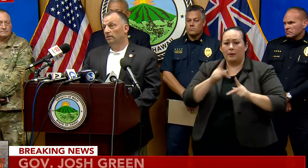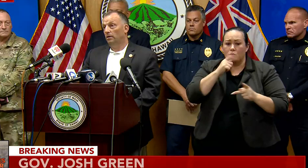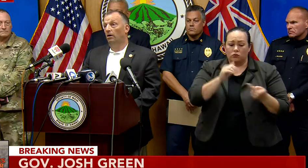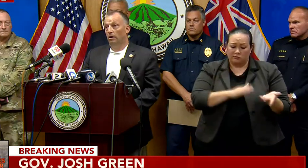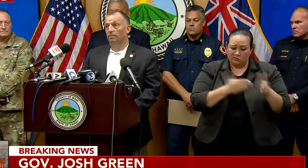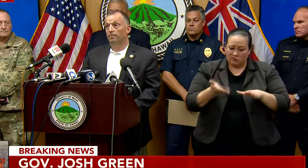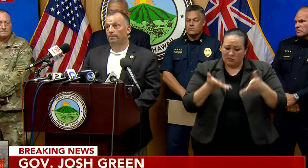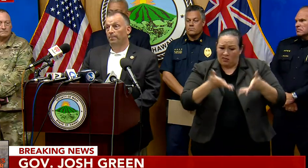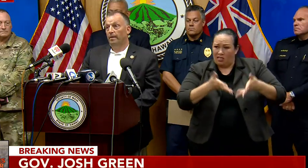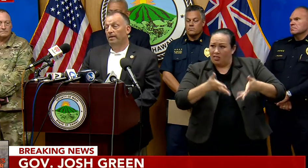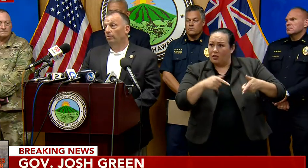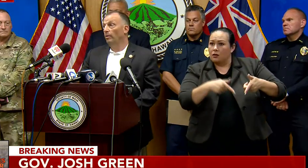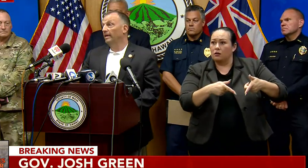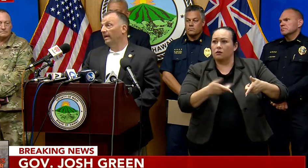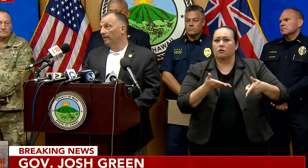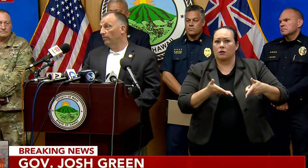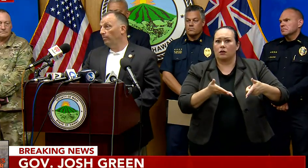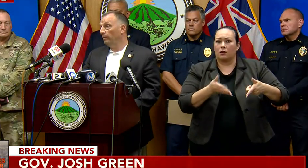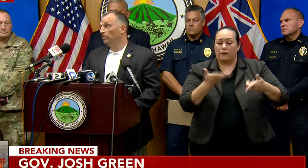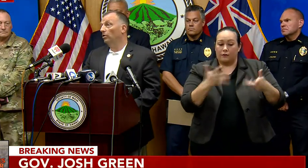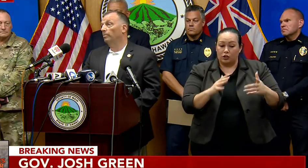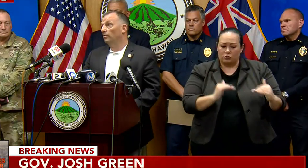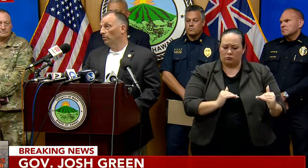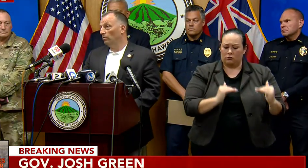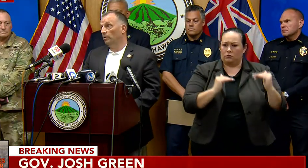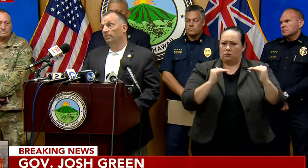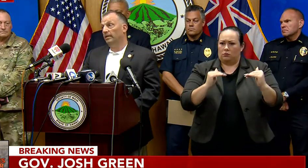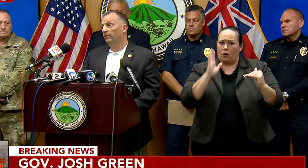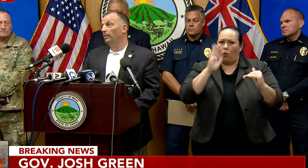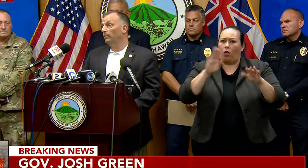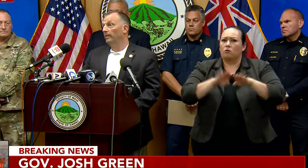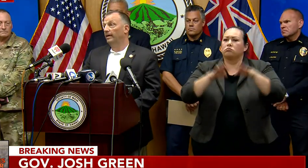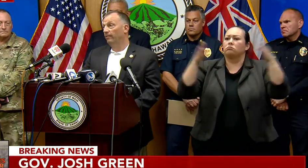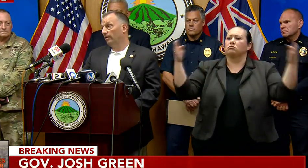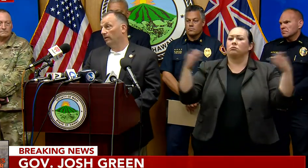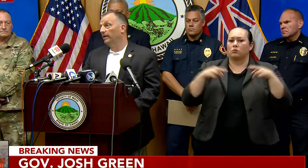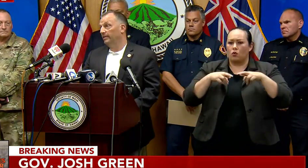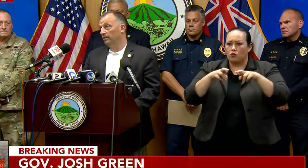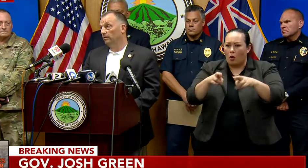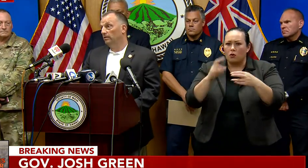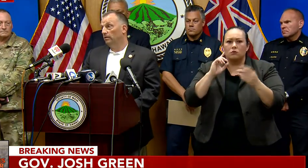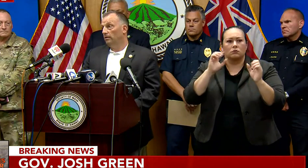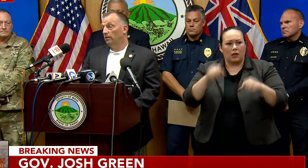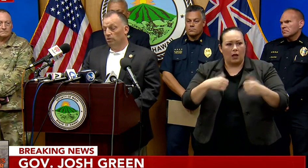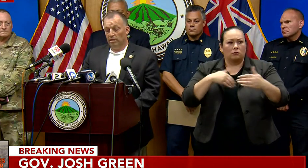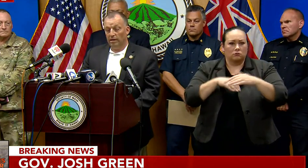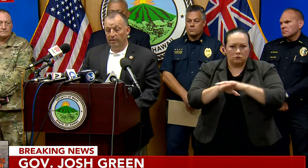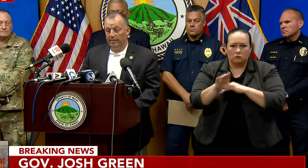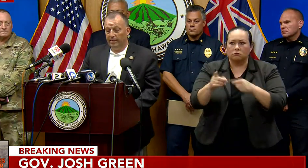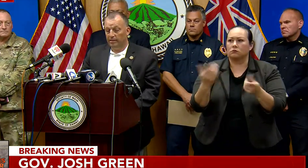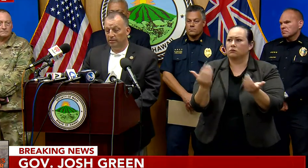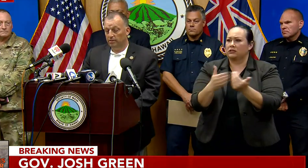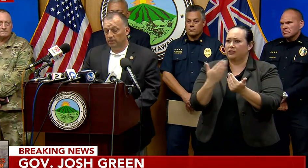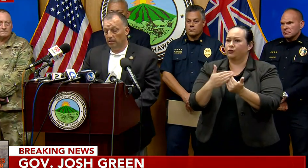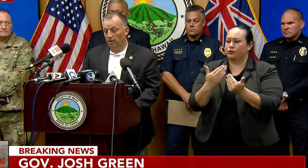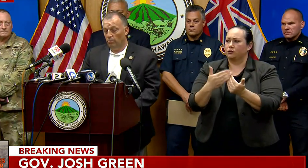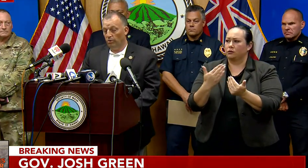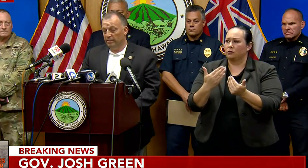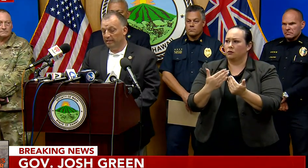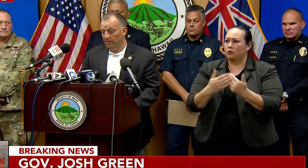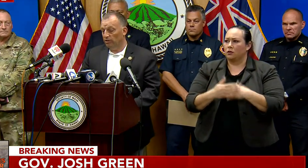are. When we get out of that, we'll be able to open the road completely. We'll be able to make everything a lot easier. So in the coming days,